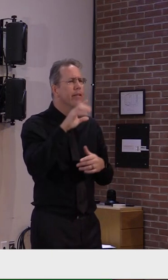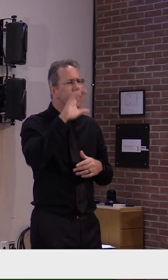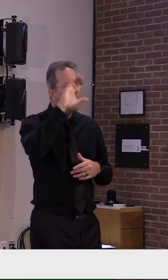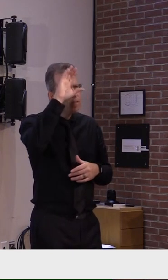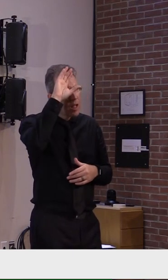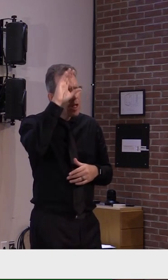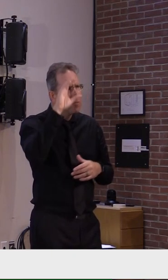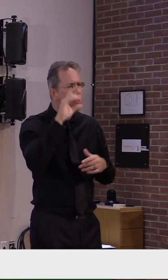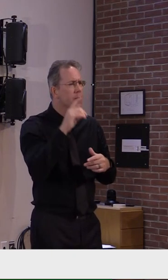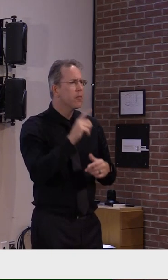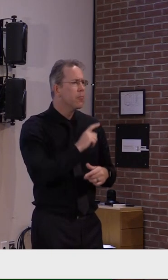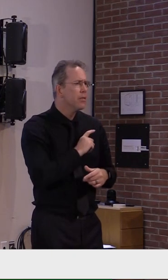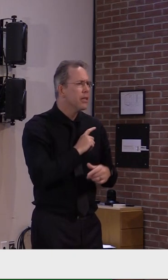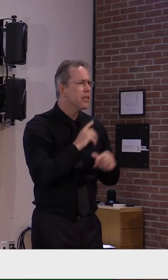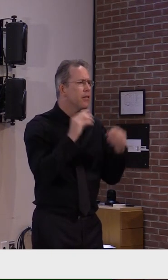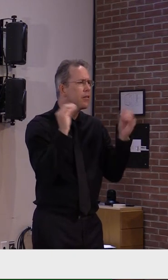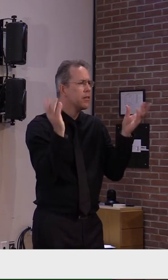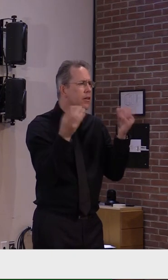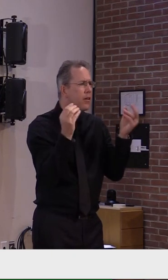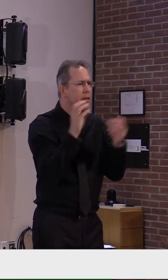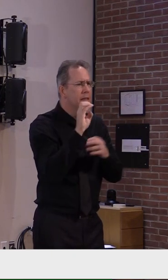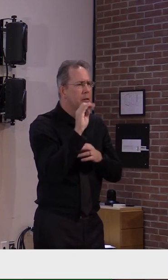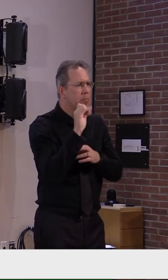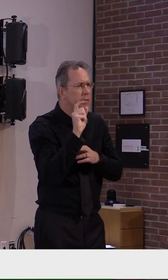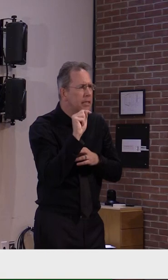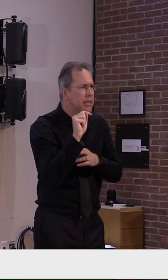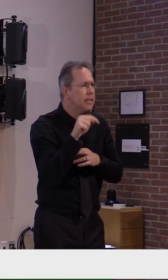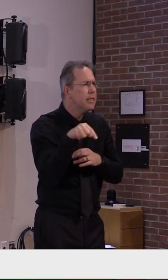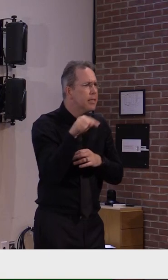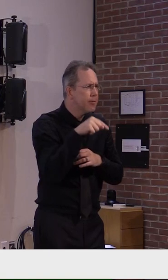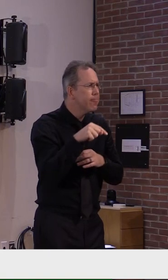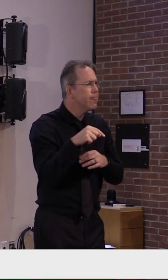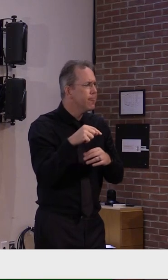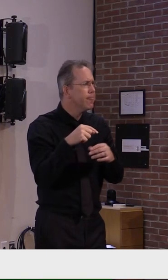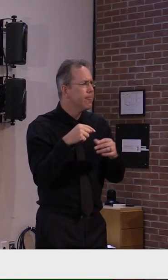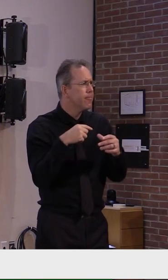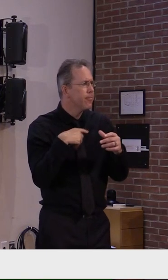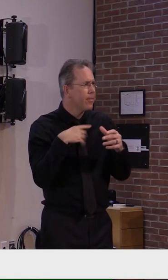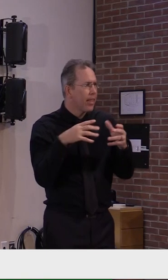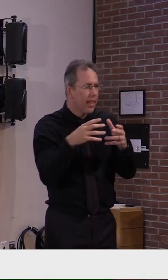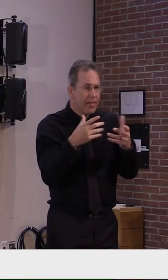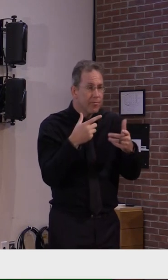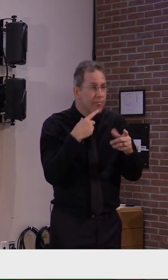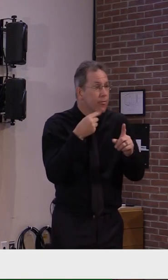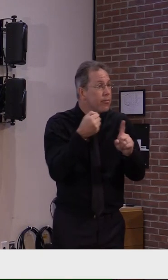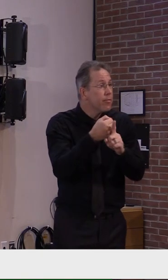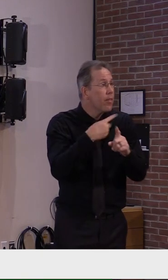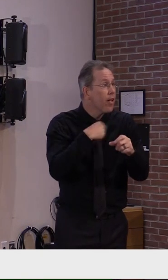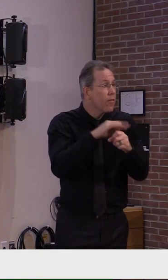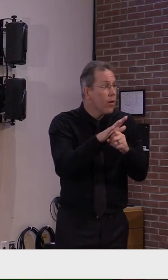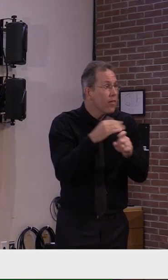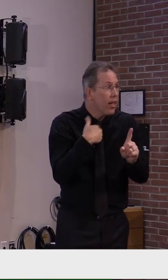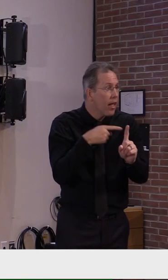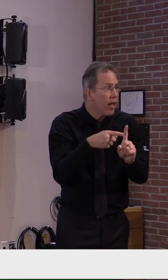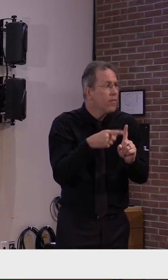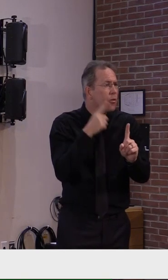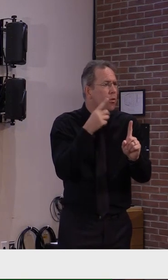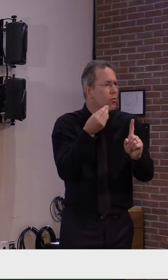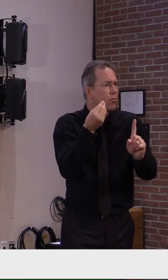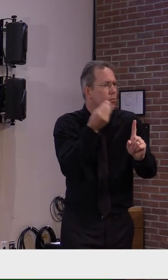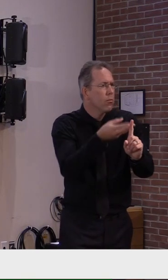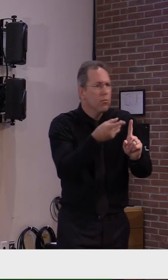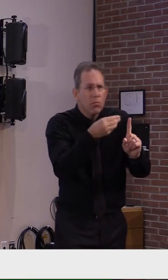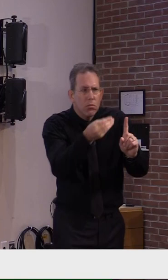advised to isolate as a result of potentially being a contact and not necessarily getting a positive test. So when we look at reporting